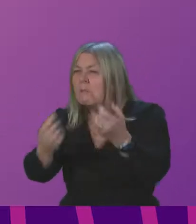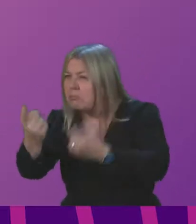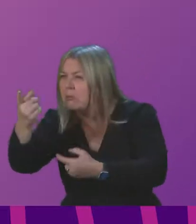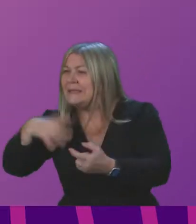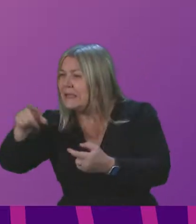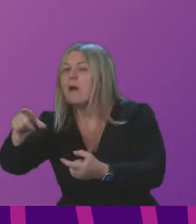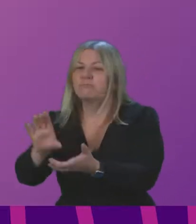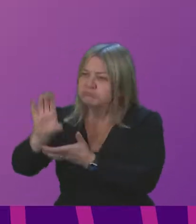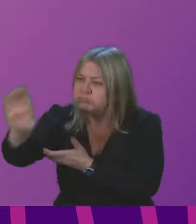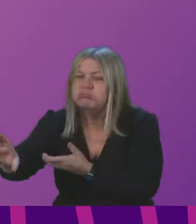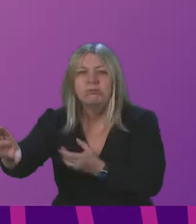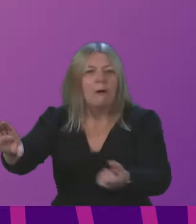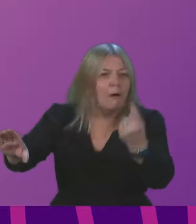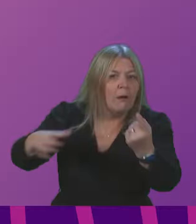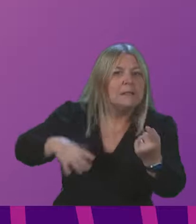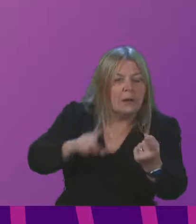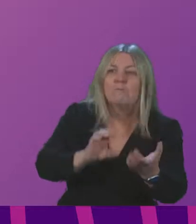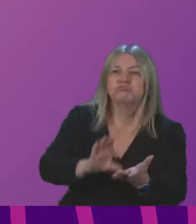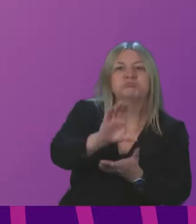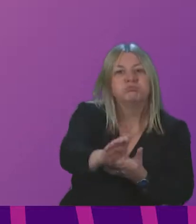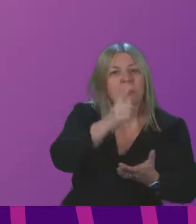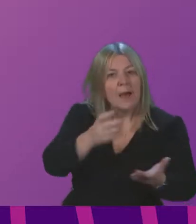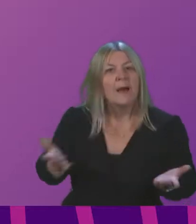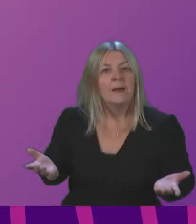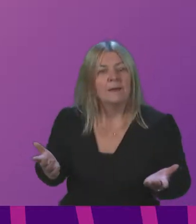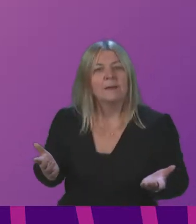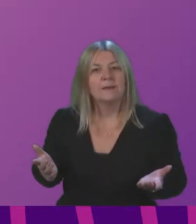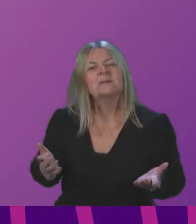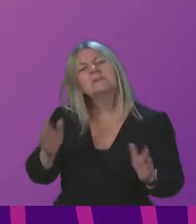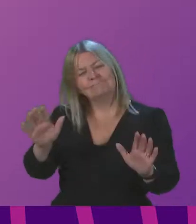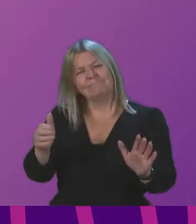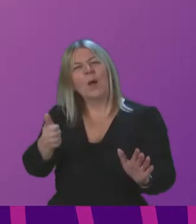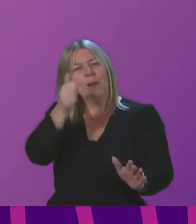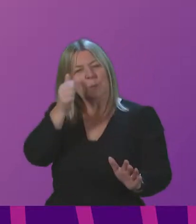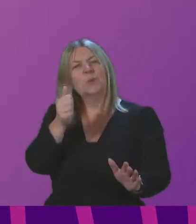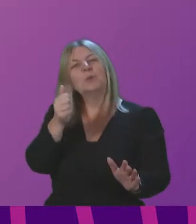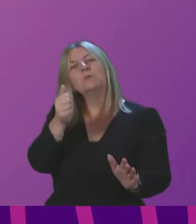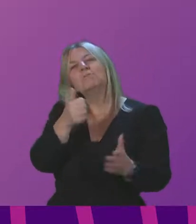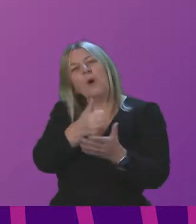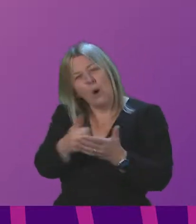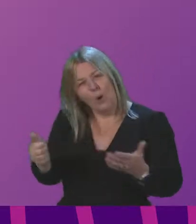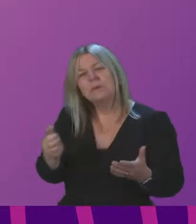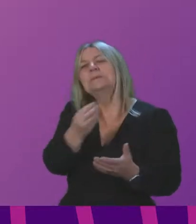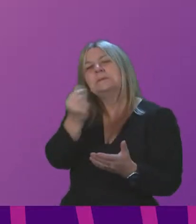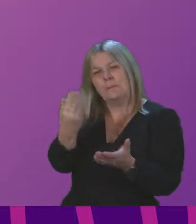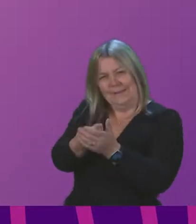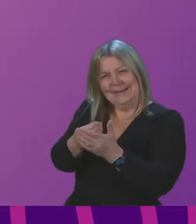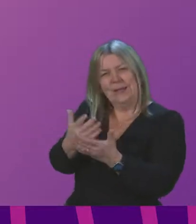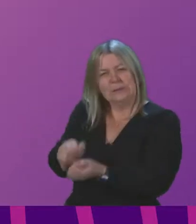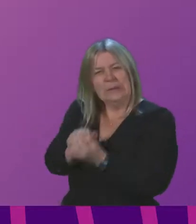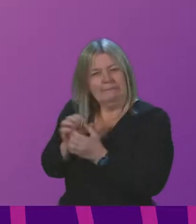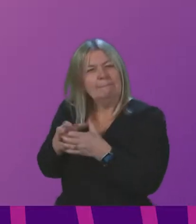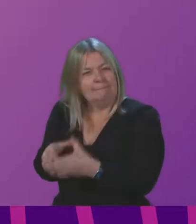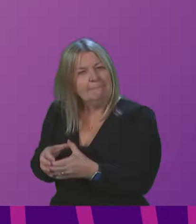I think we would all accept that there will always be some funds that it is appropriate to ring-fenced. But at the same